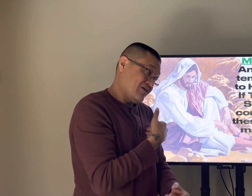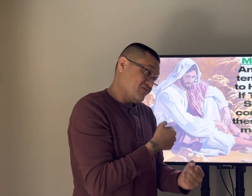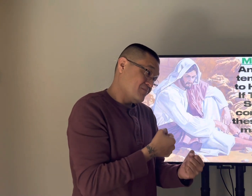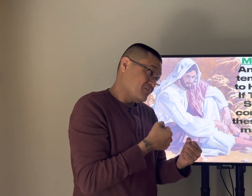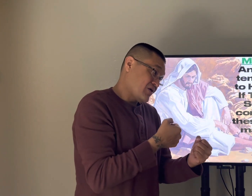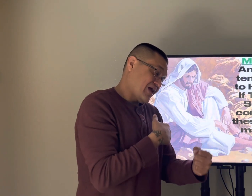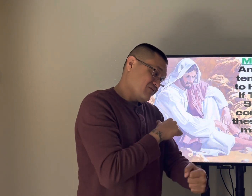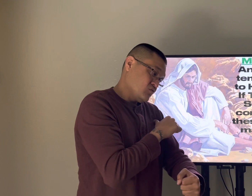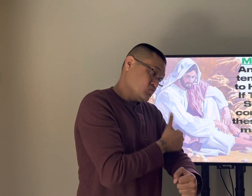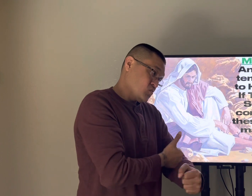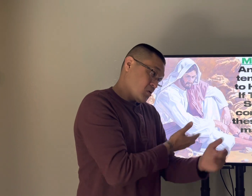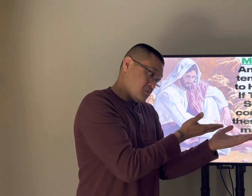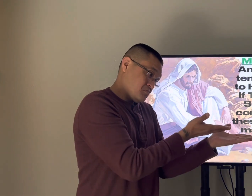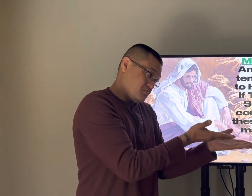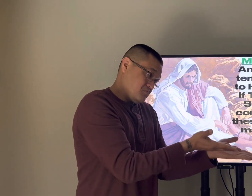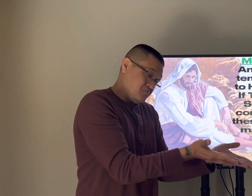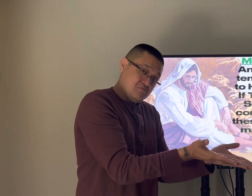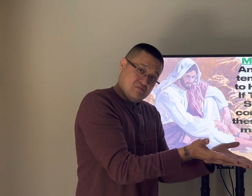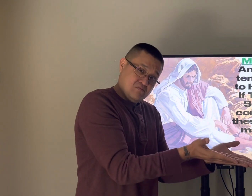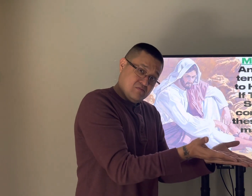stones bread you have the power the authority